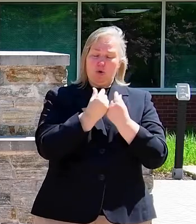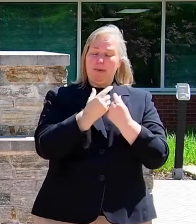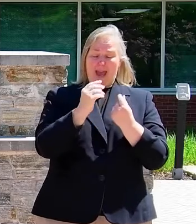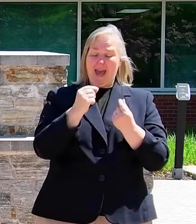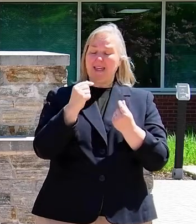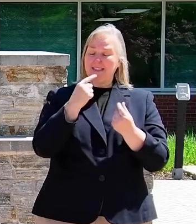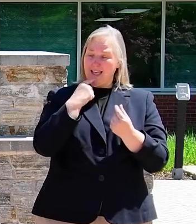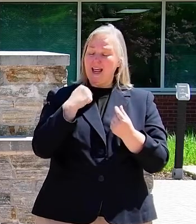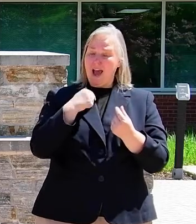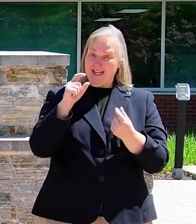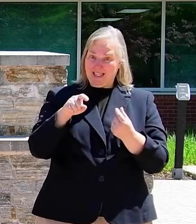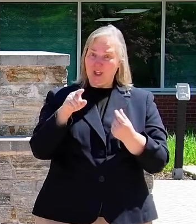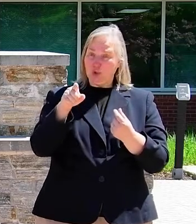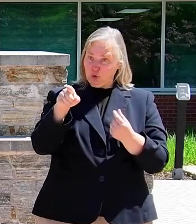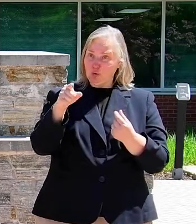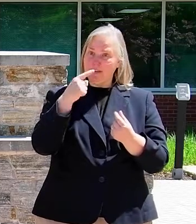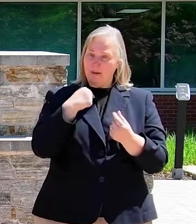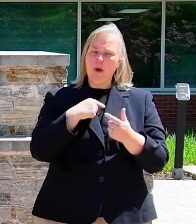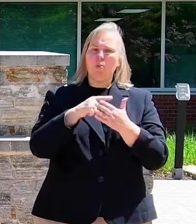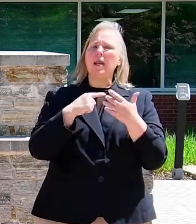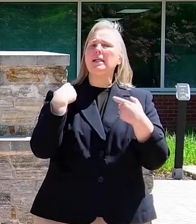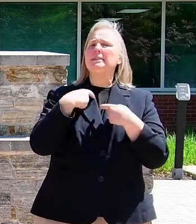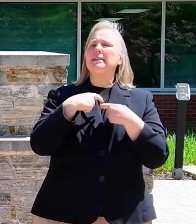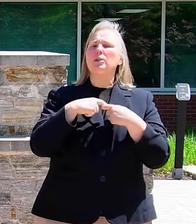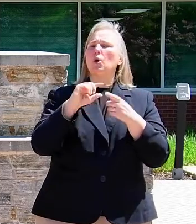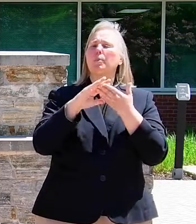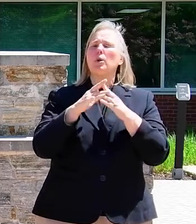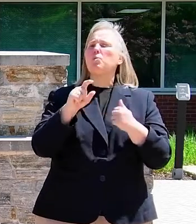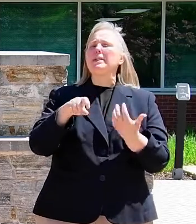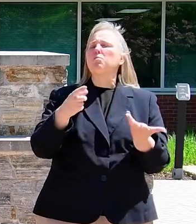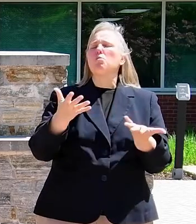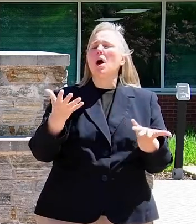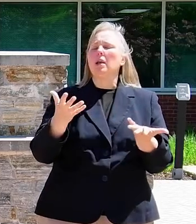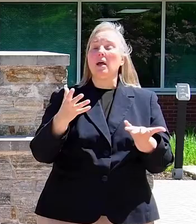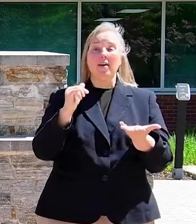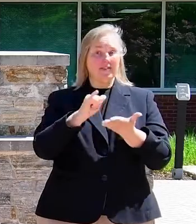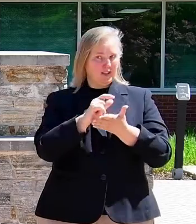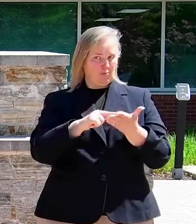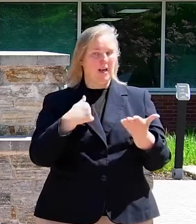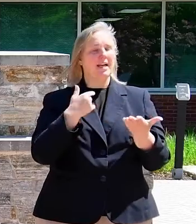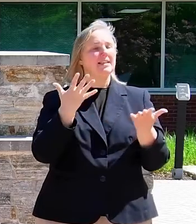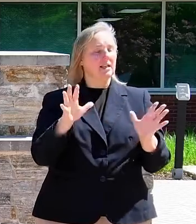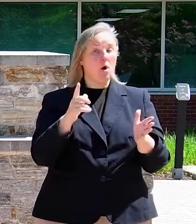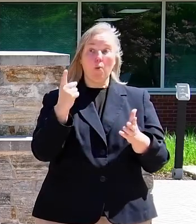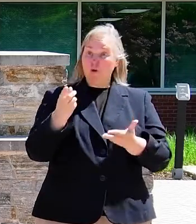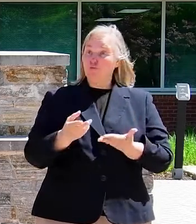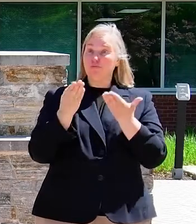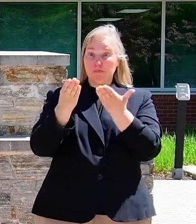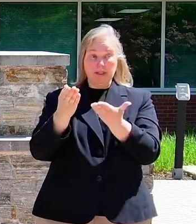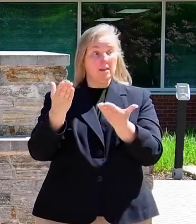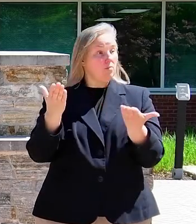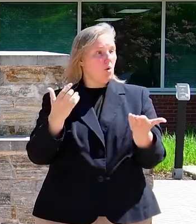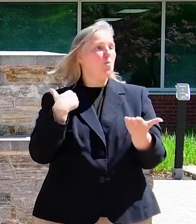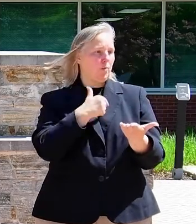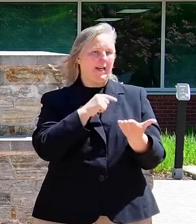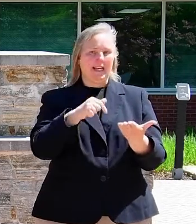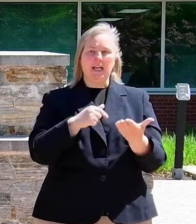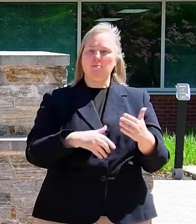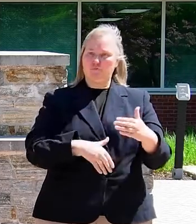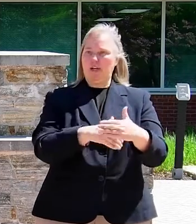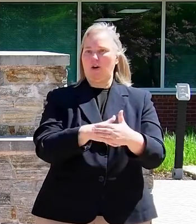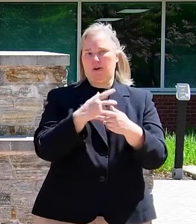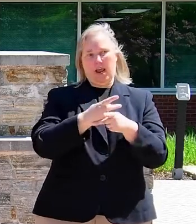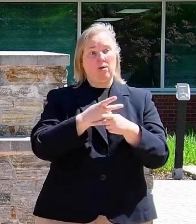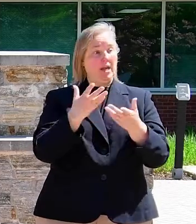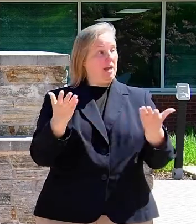what our community, what our Latino community need. And that's what we did, right? And one of those recommendations was we need prenatal care. And here we